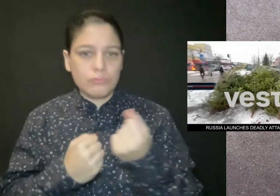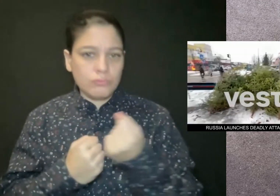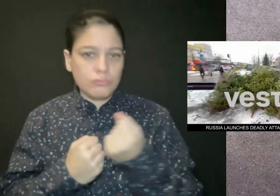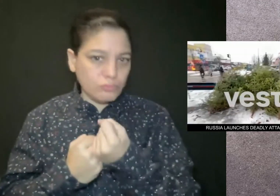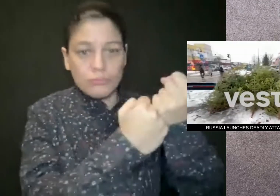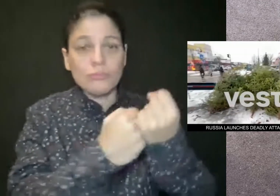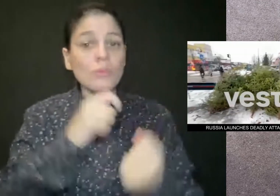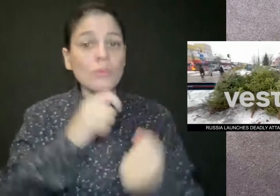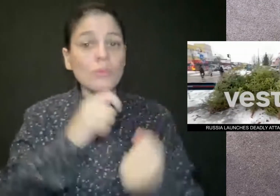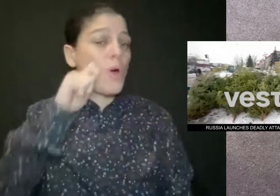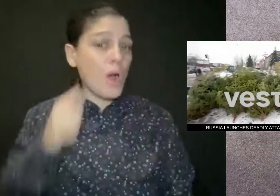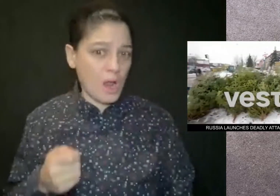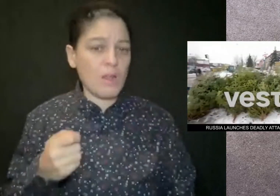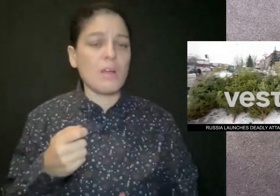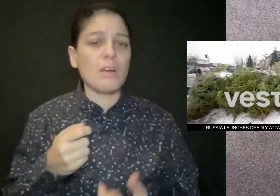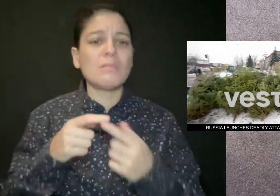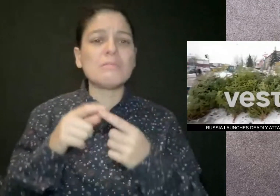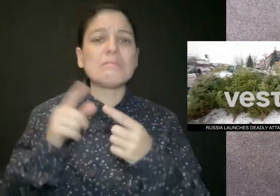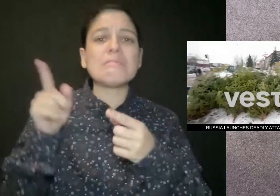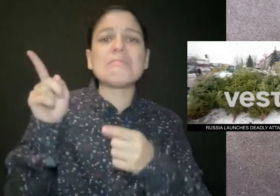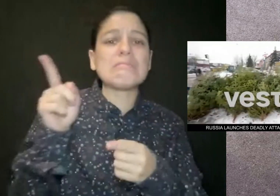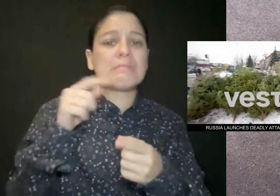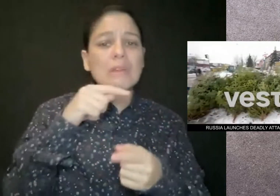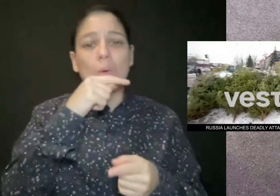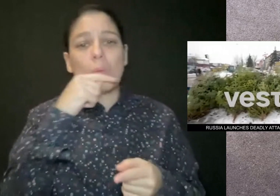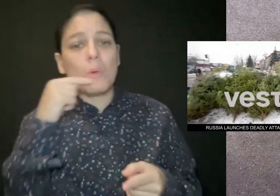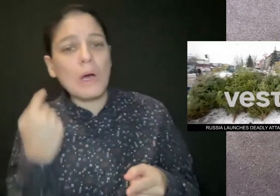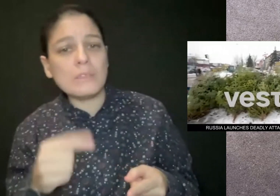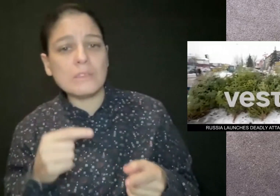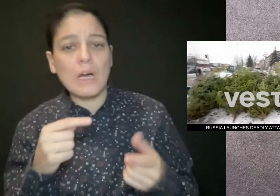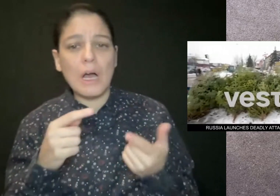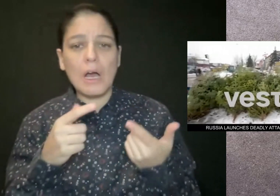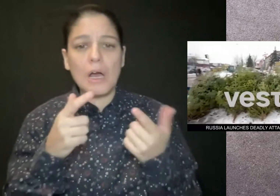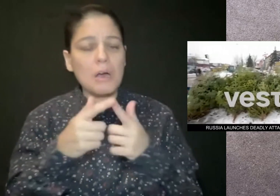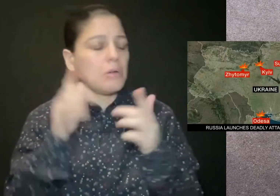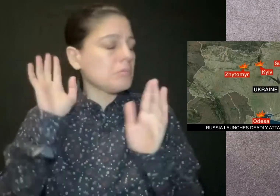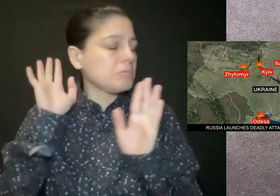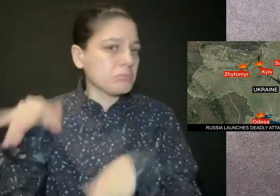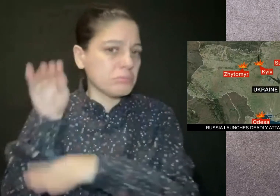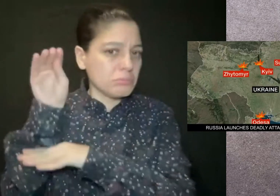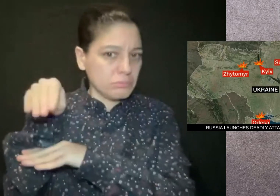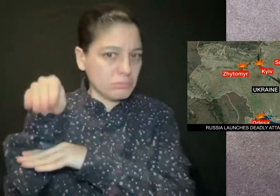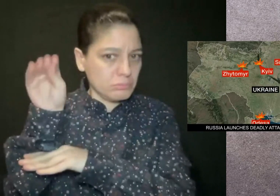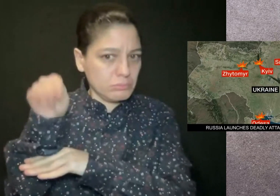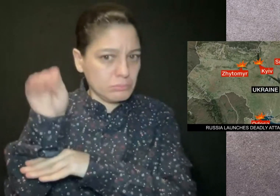The U.S. continues to support Ukraine despite warnings from Russia.